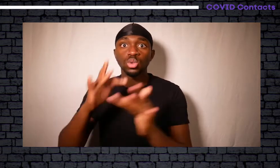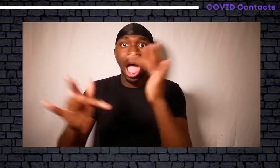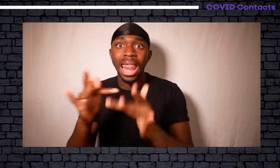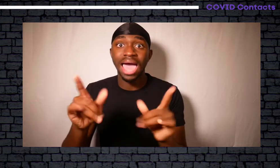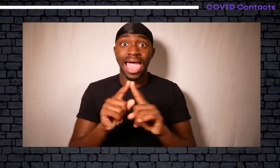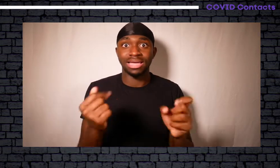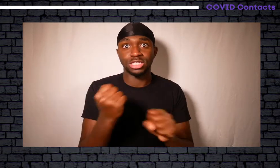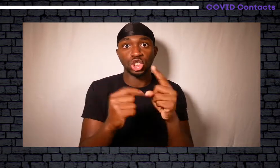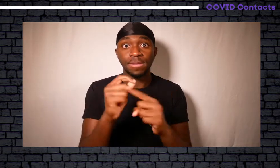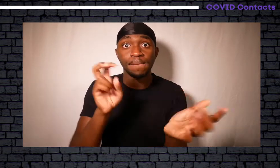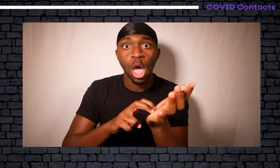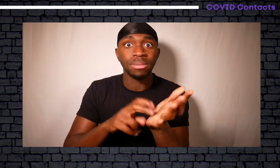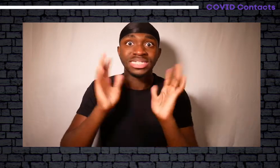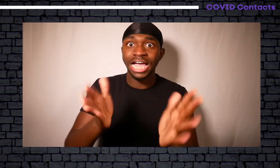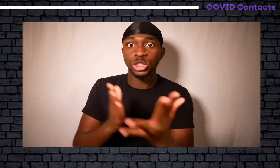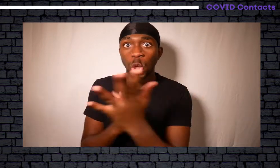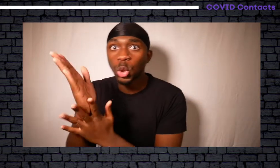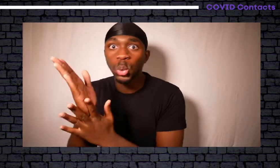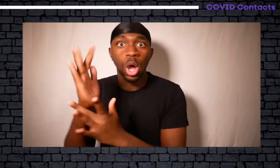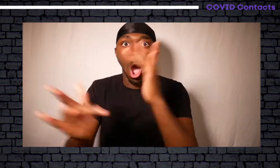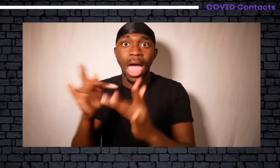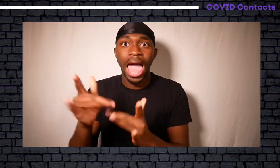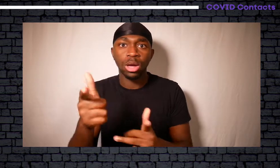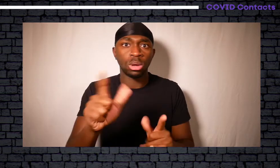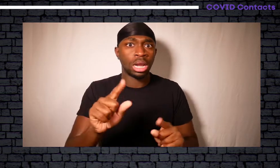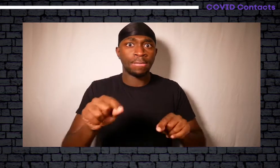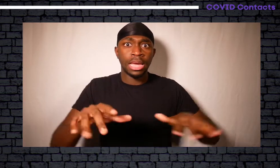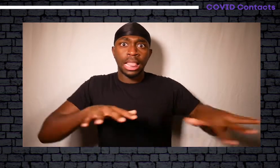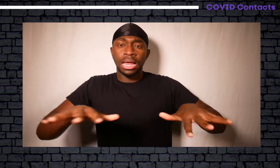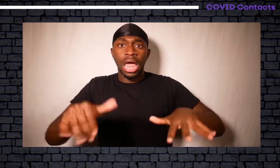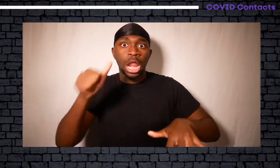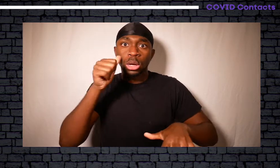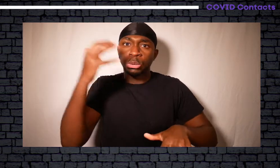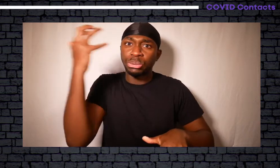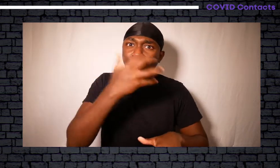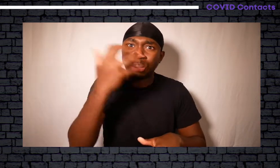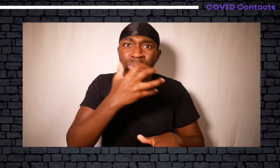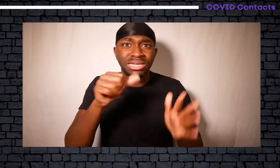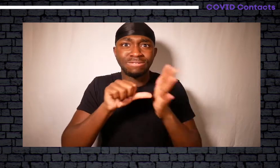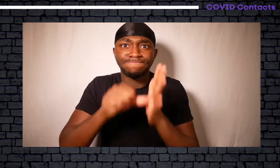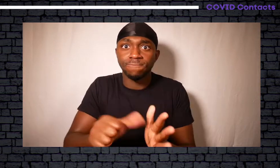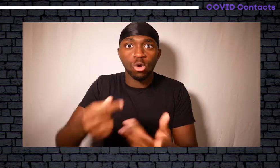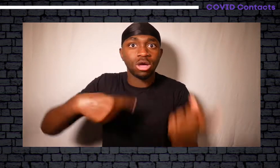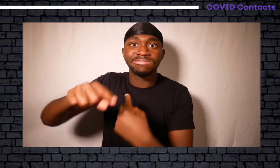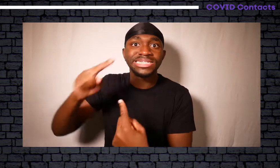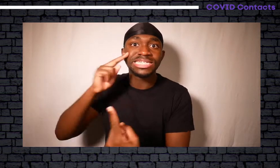for the deaf community because lots of services such as GP appointments have moved online.